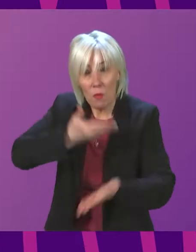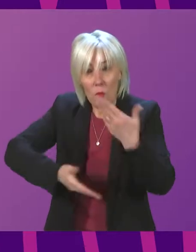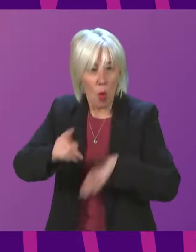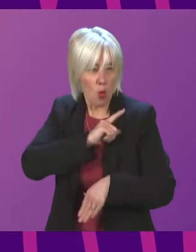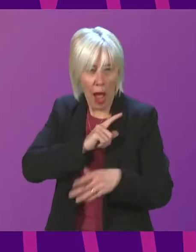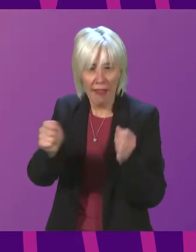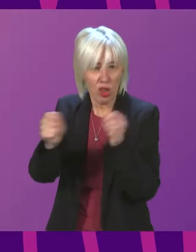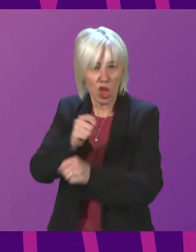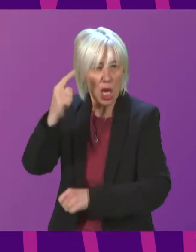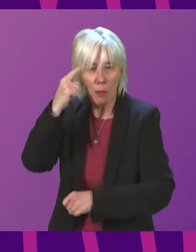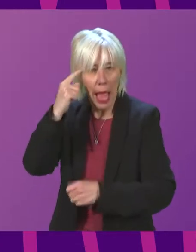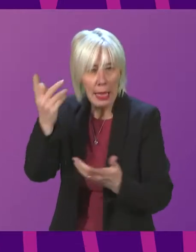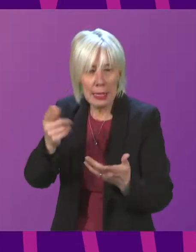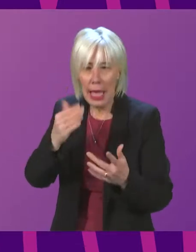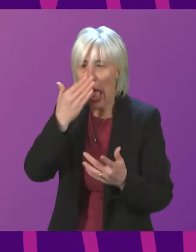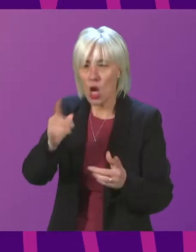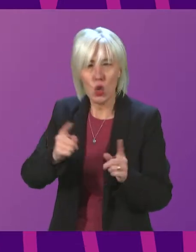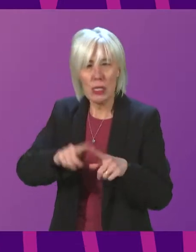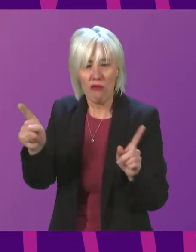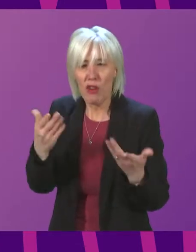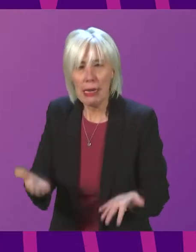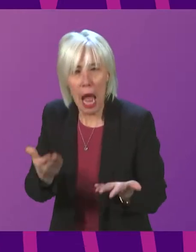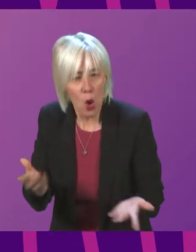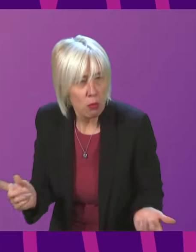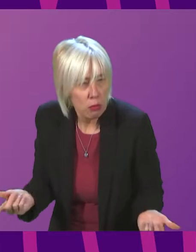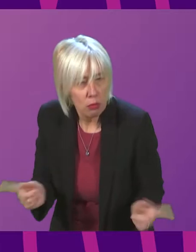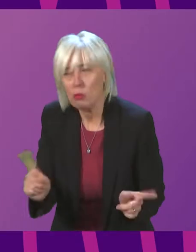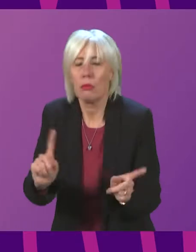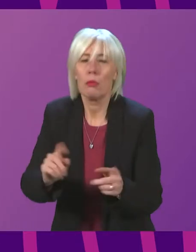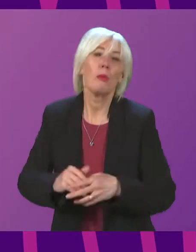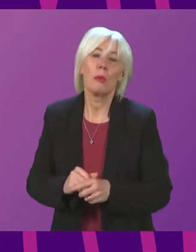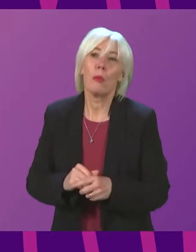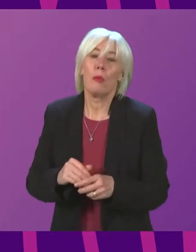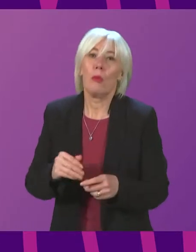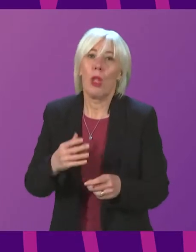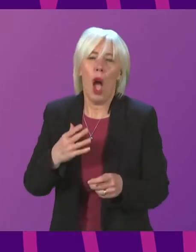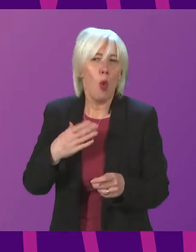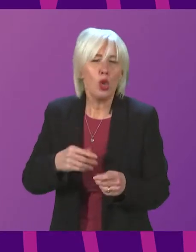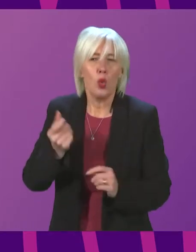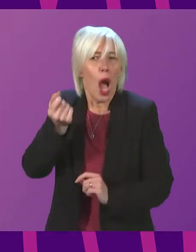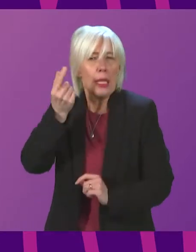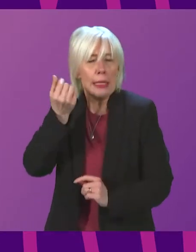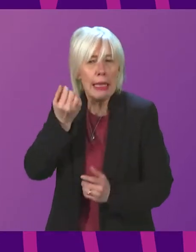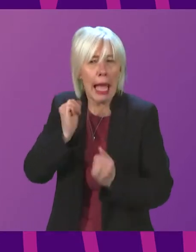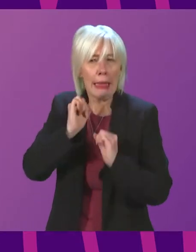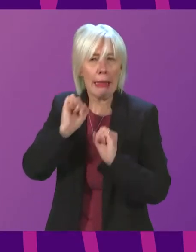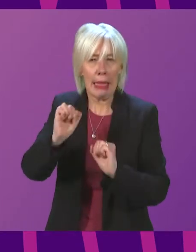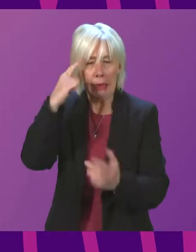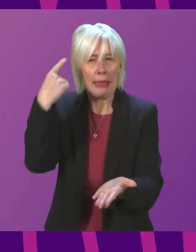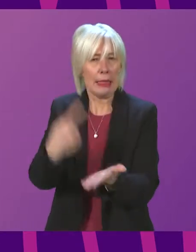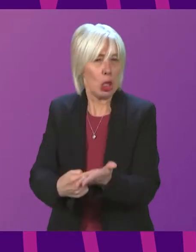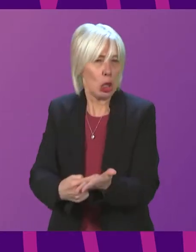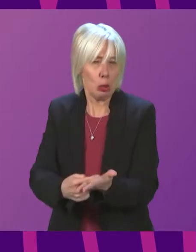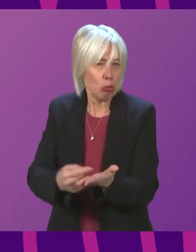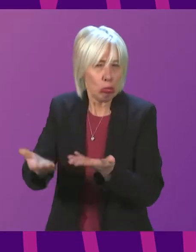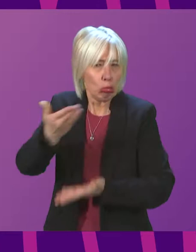position and why they have a different attitude now than what they did previously. And I shall work to understand the rationale behind this decision,